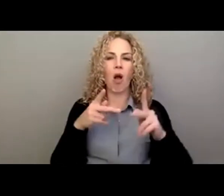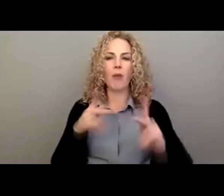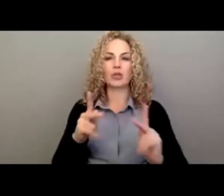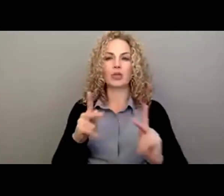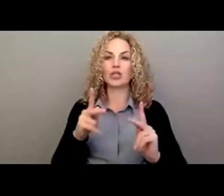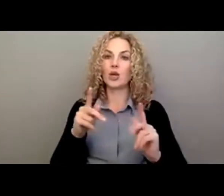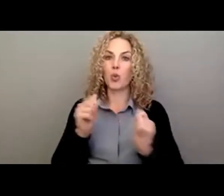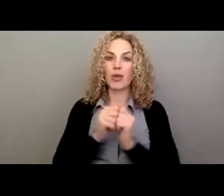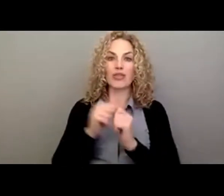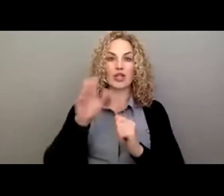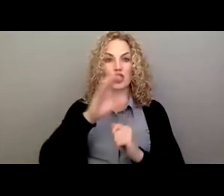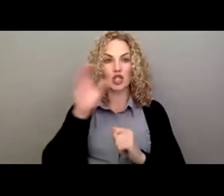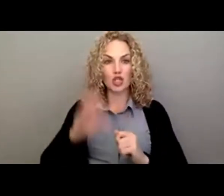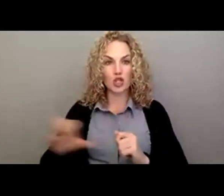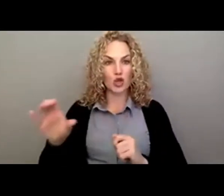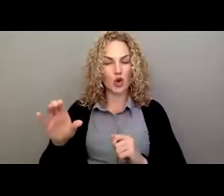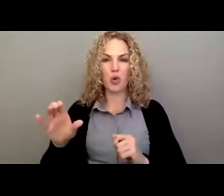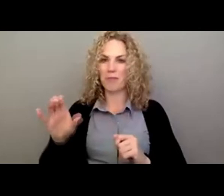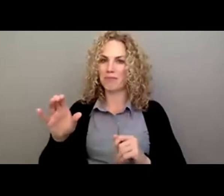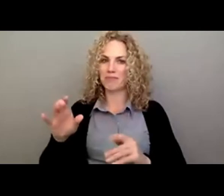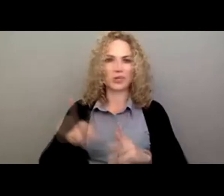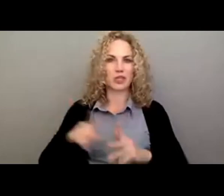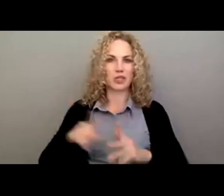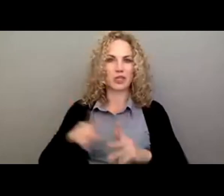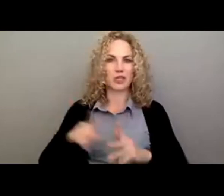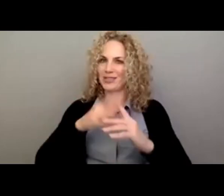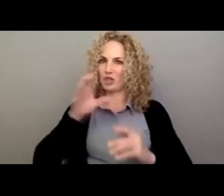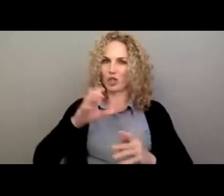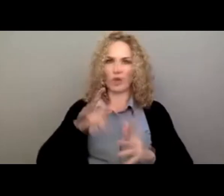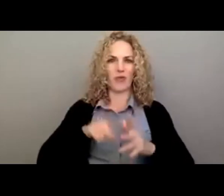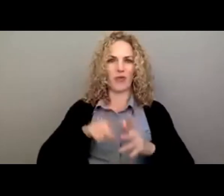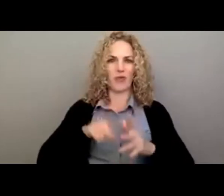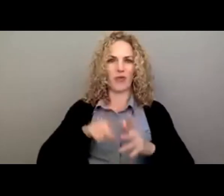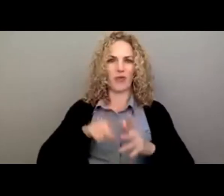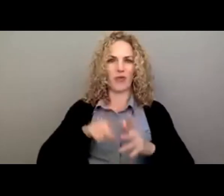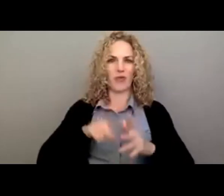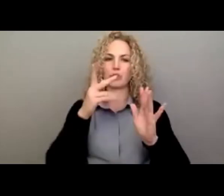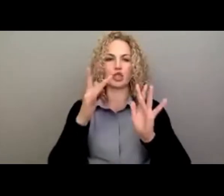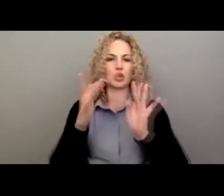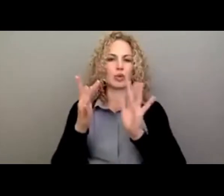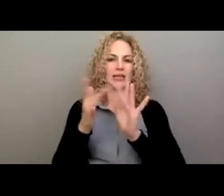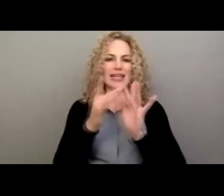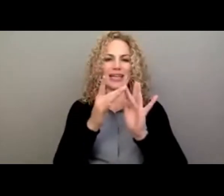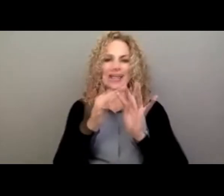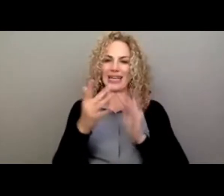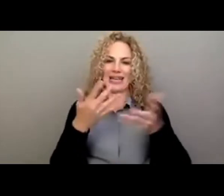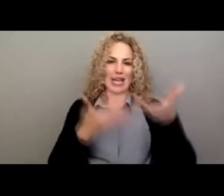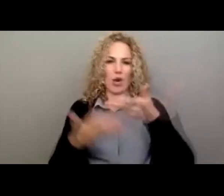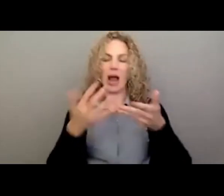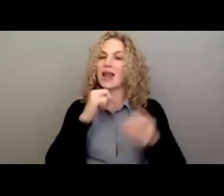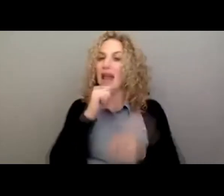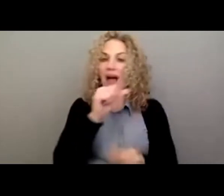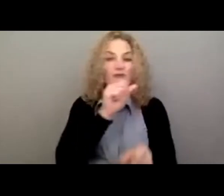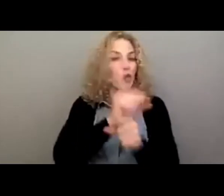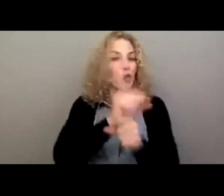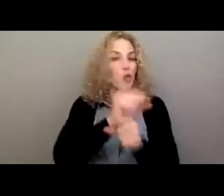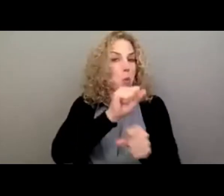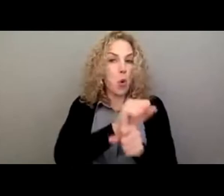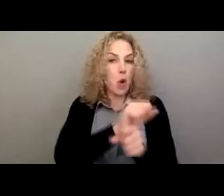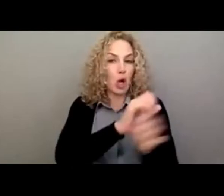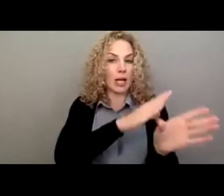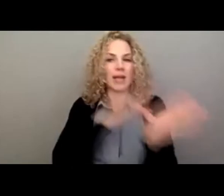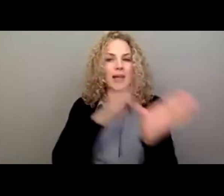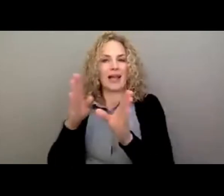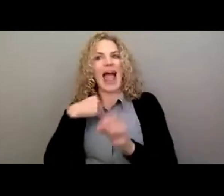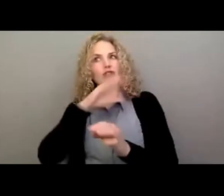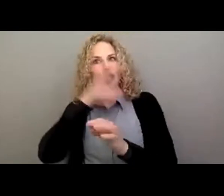Zoom, which we had virtually day one, for people to connect, not for work. It was a connection